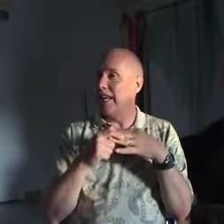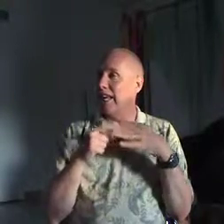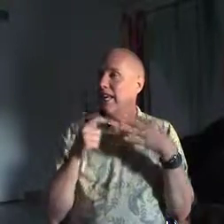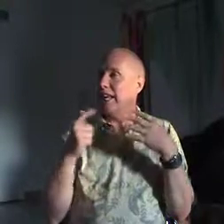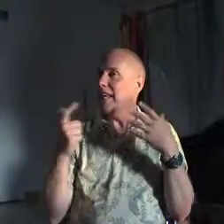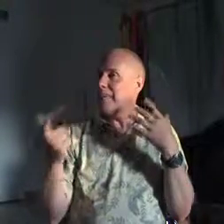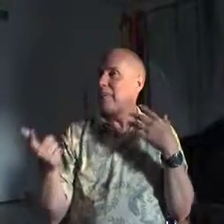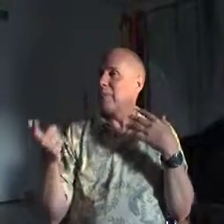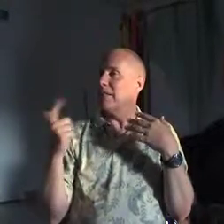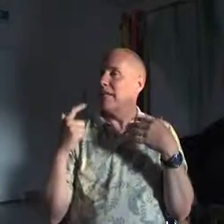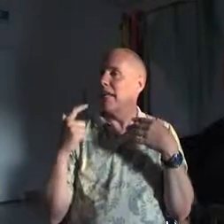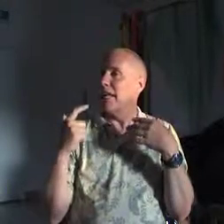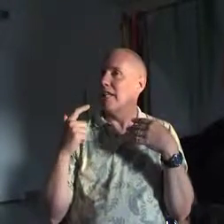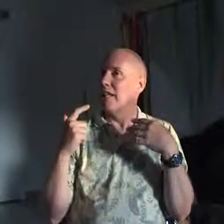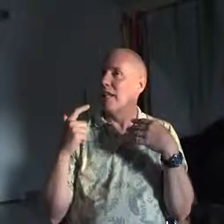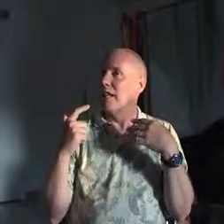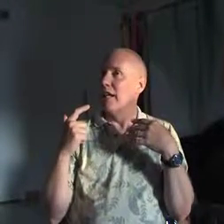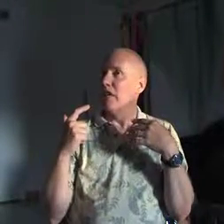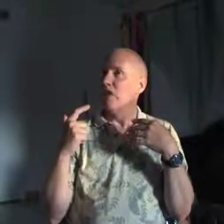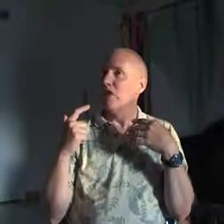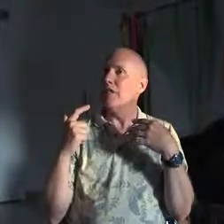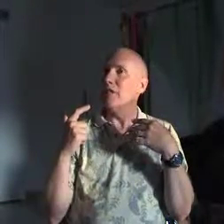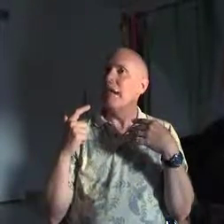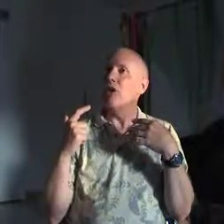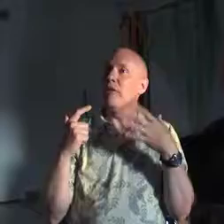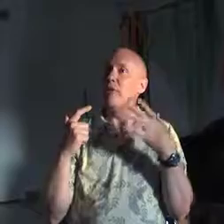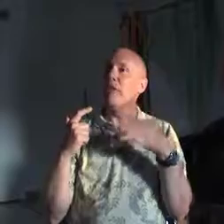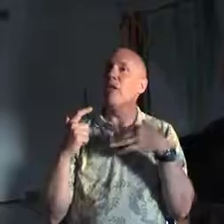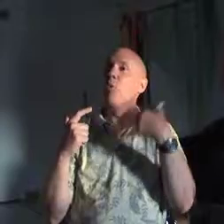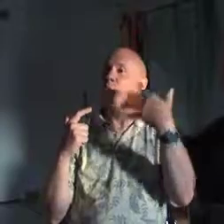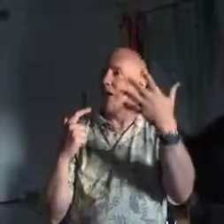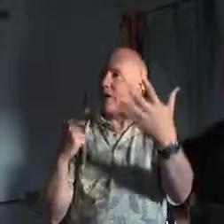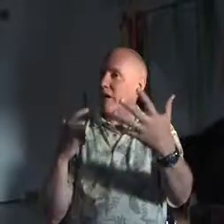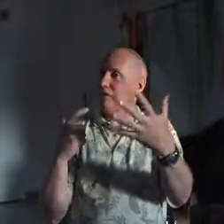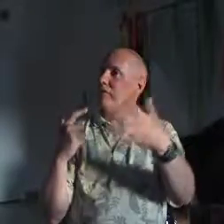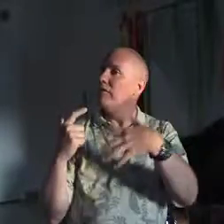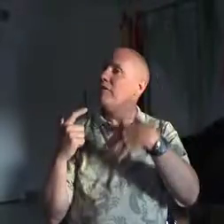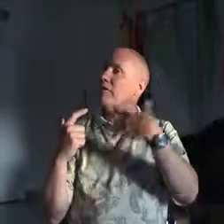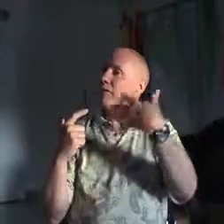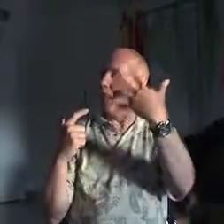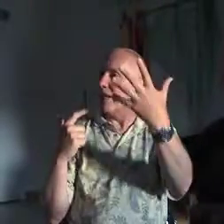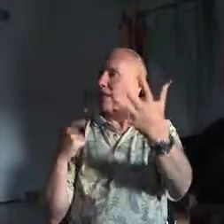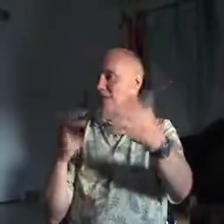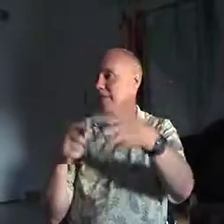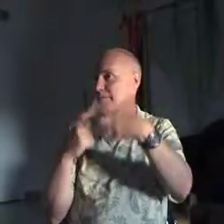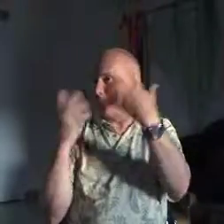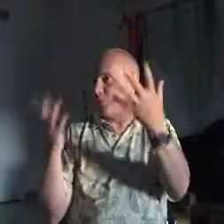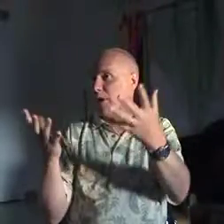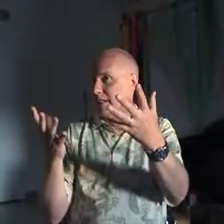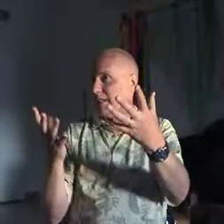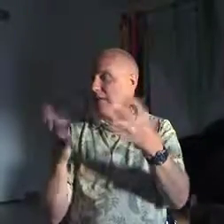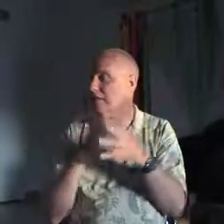It has happened and it's just a matter of being aware of what is there.